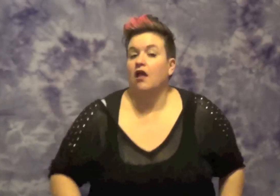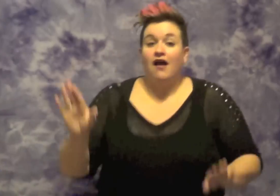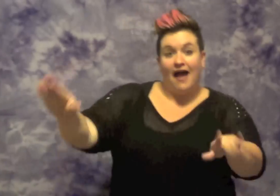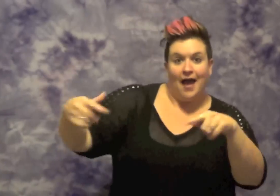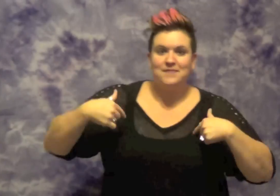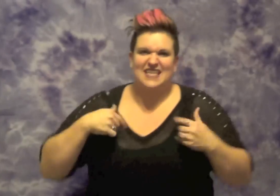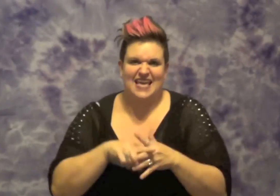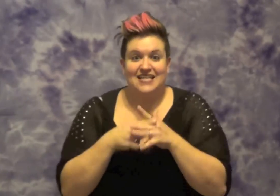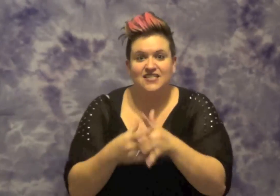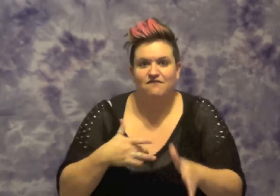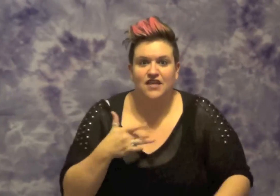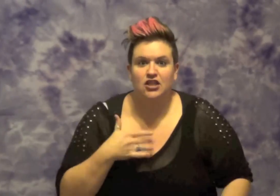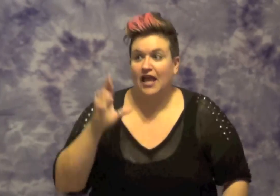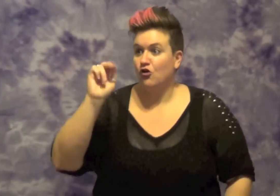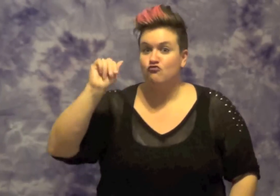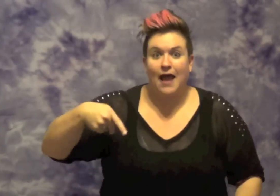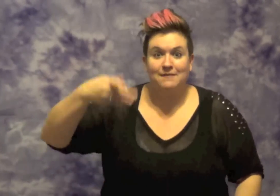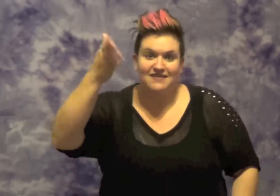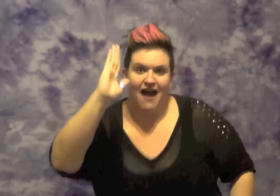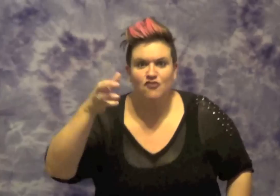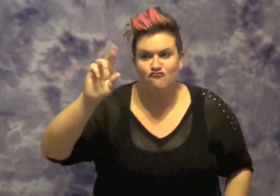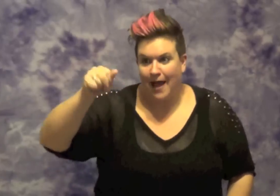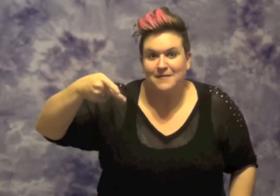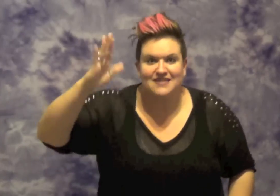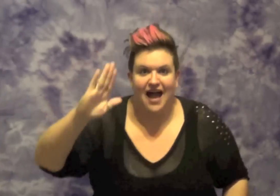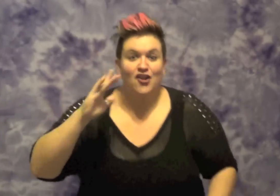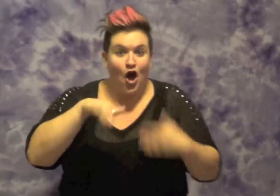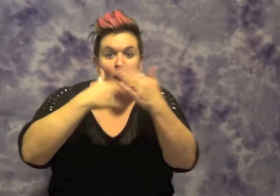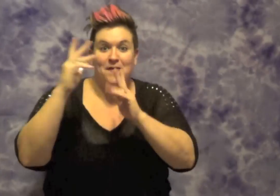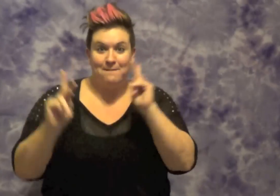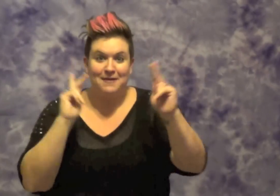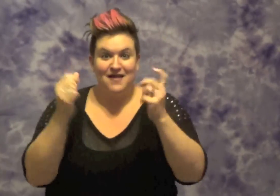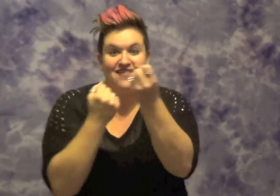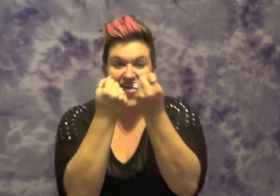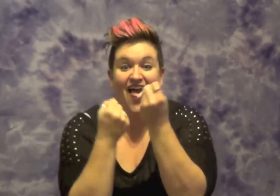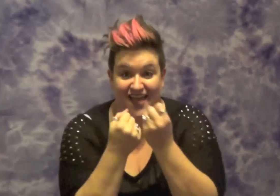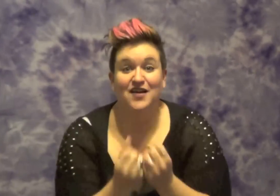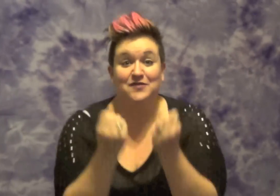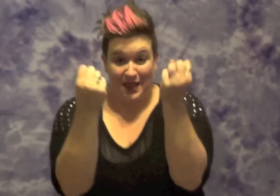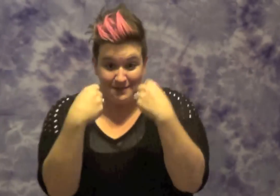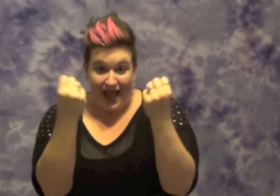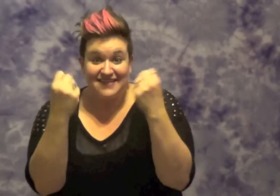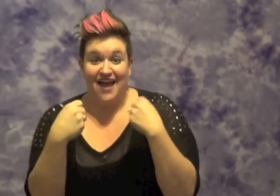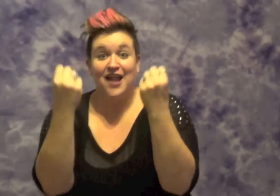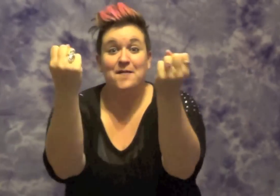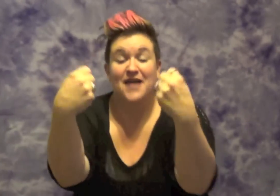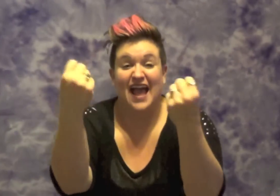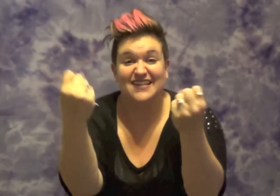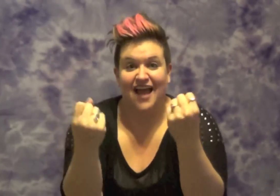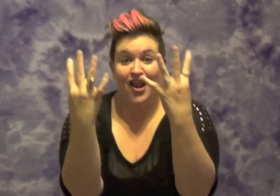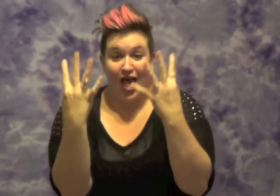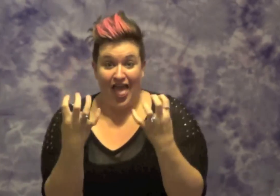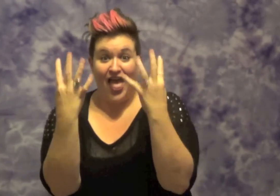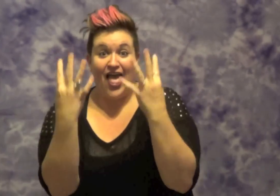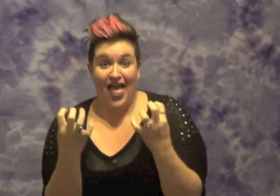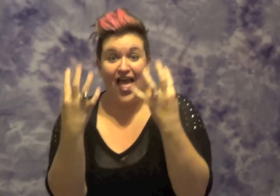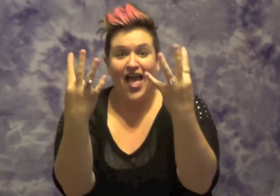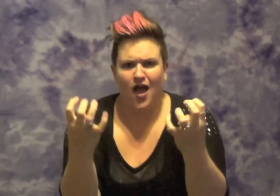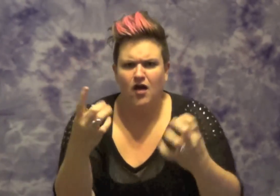boy. I'm beginning to feel like a rap guy, rap guy. All my people from the front to the back, nah, back, nah, nah. Who thinks that arms are